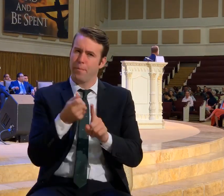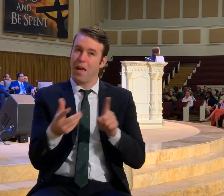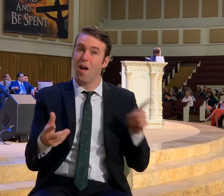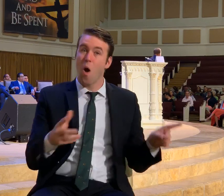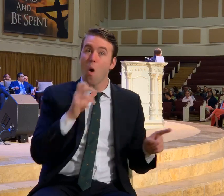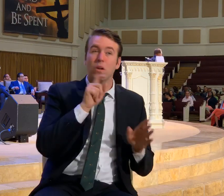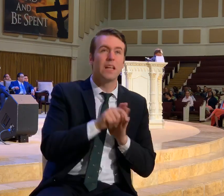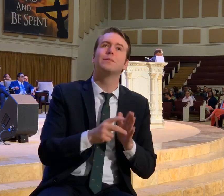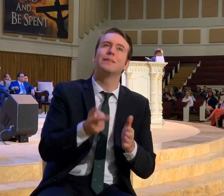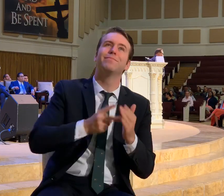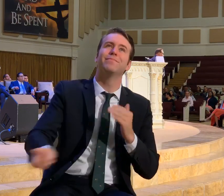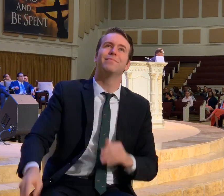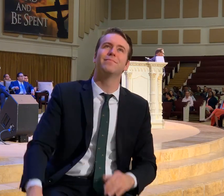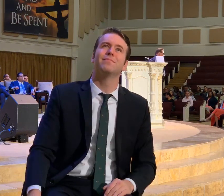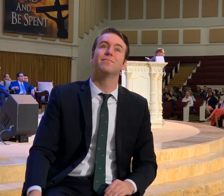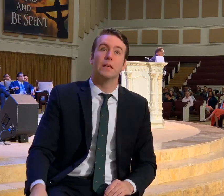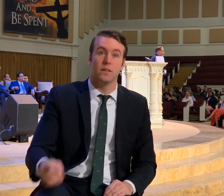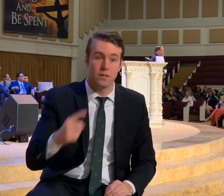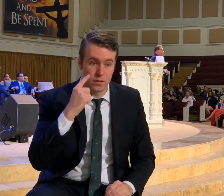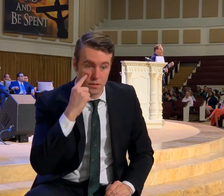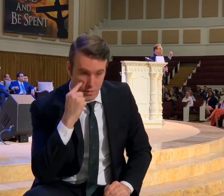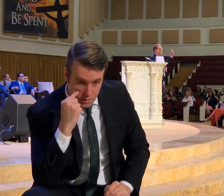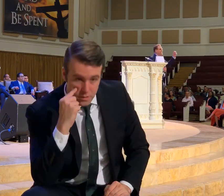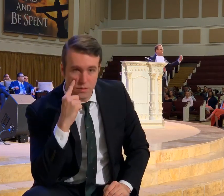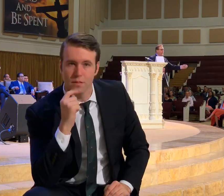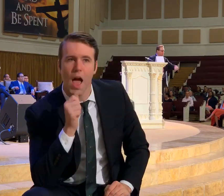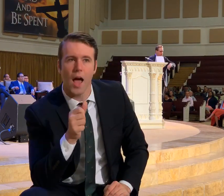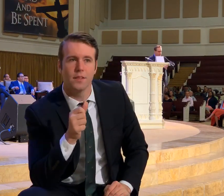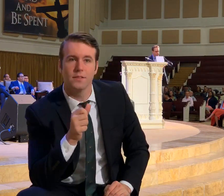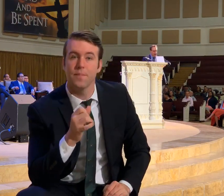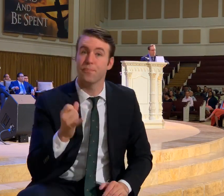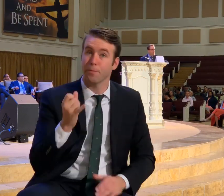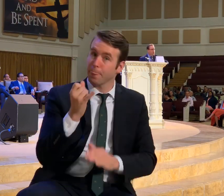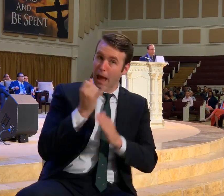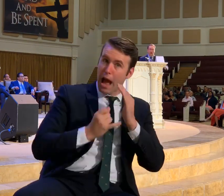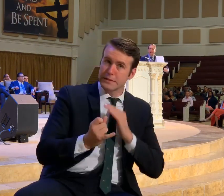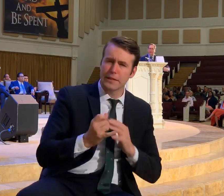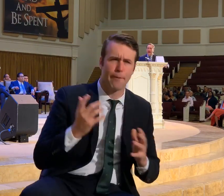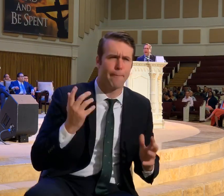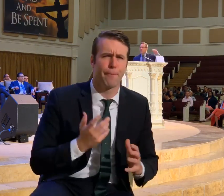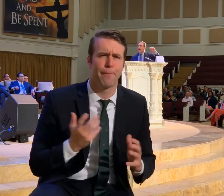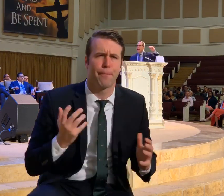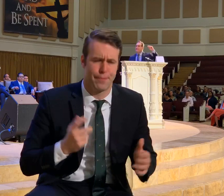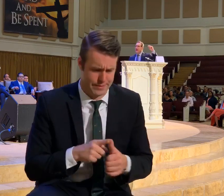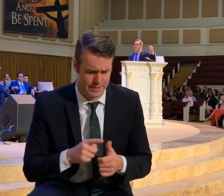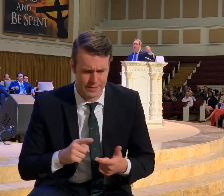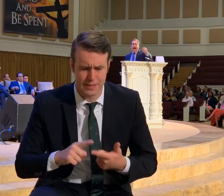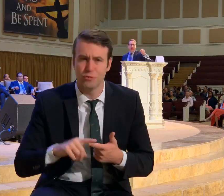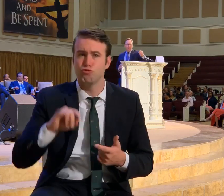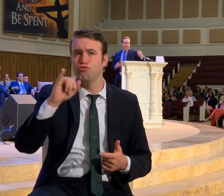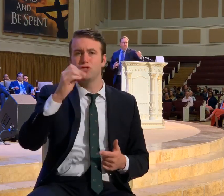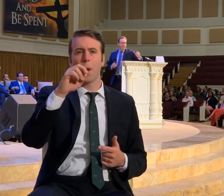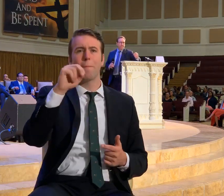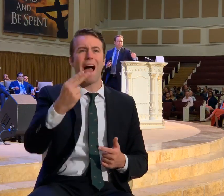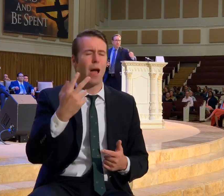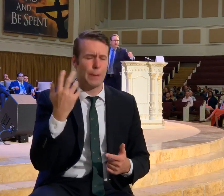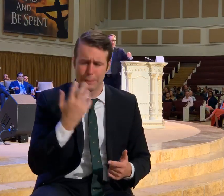never even saw them. As great as Isaiah was. As great as Jeremiah.